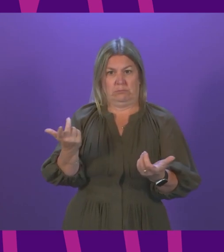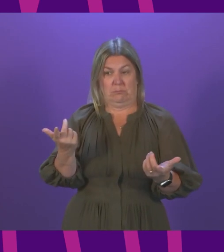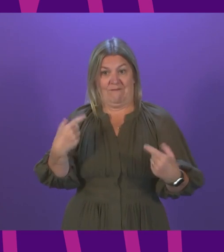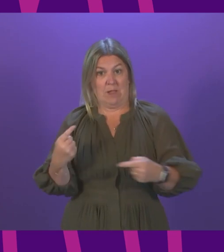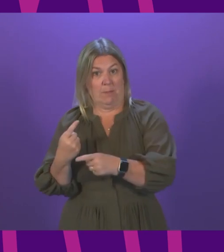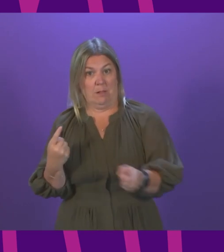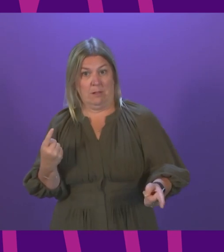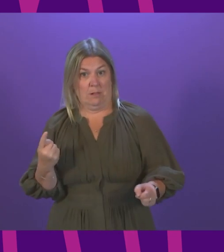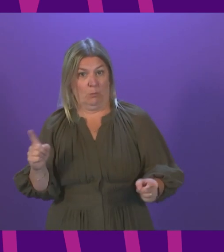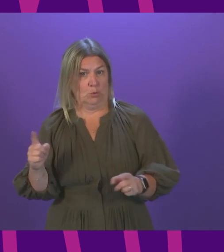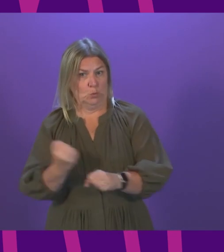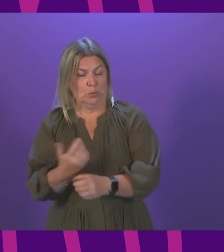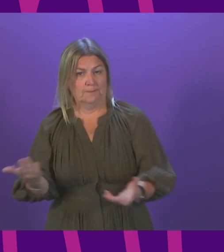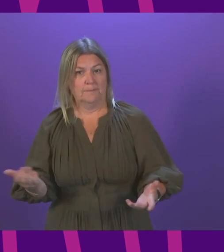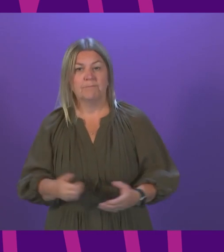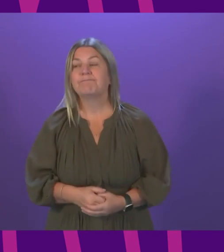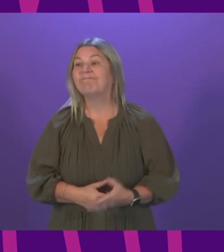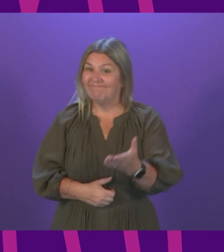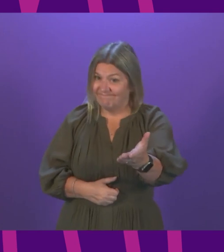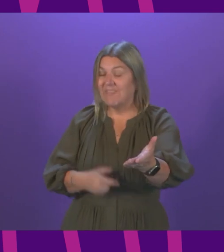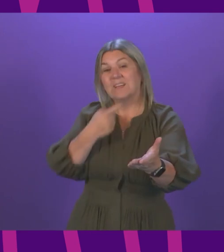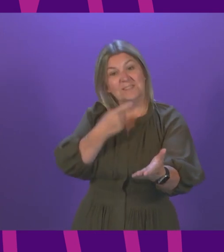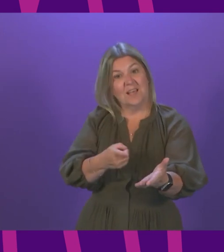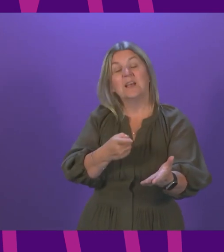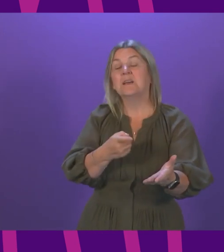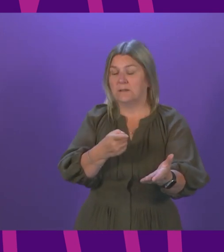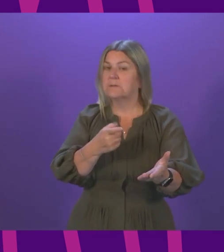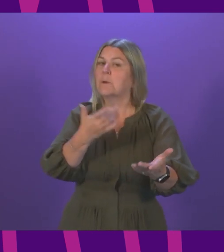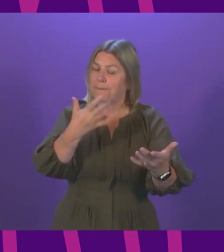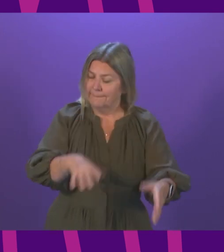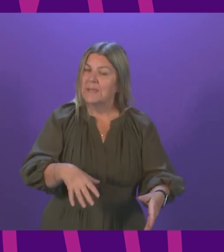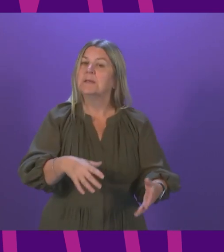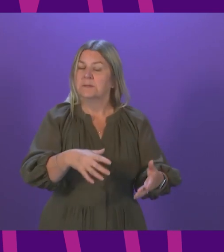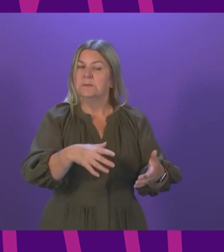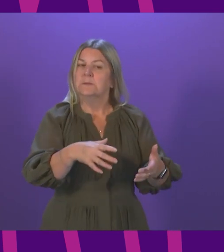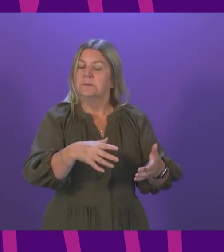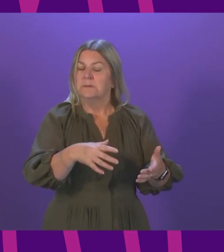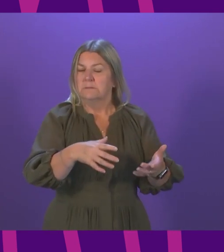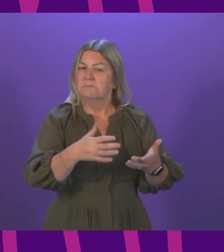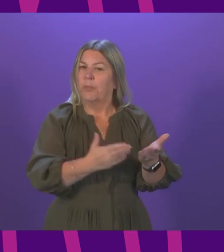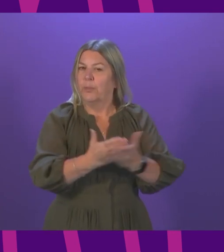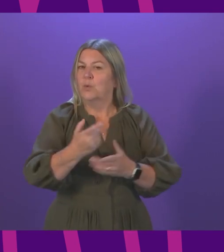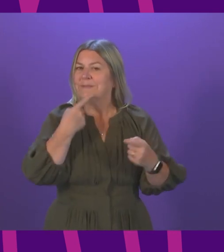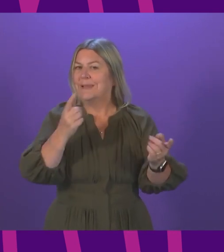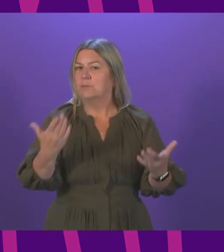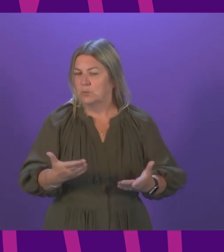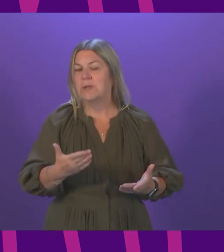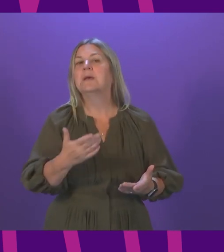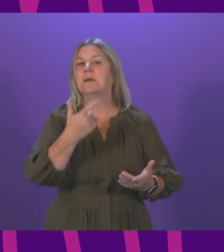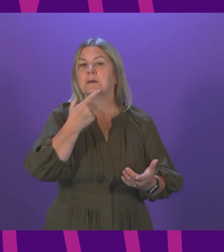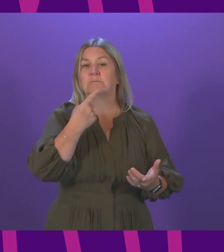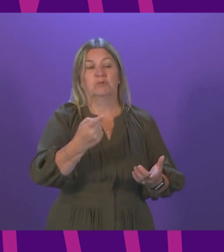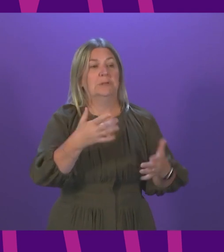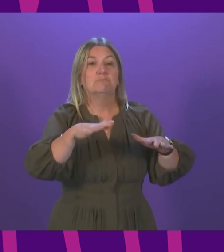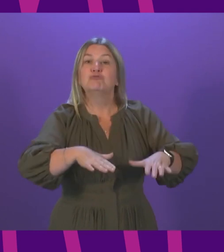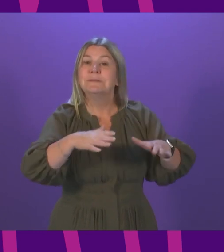part of my statement that we will look towards other transport, and I thank the British Red Cross for the support that they've already provided in this regard. But let me also